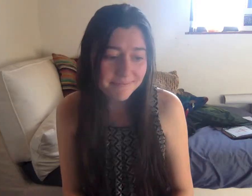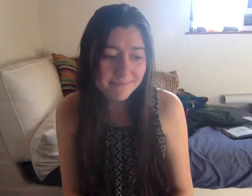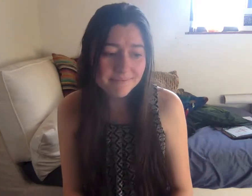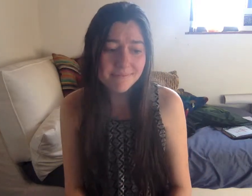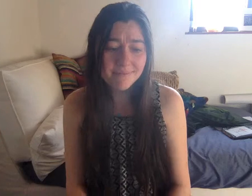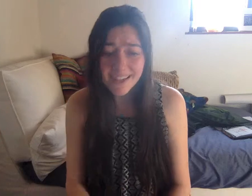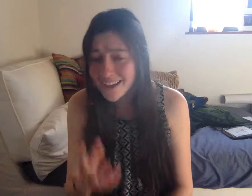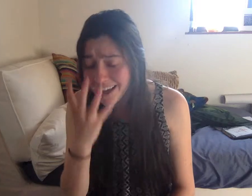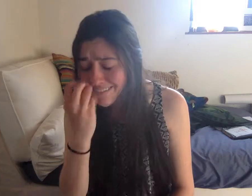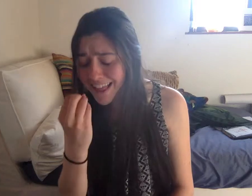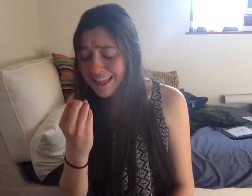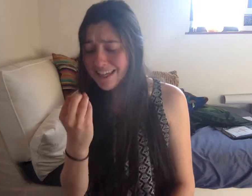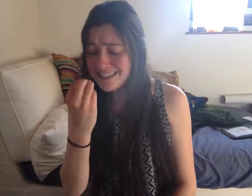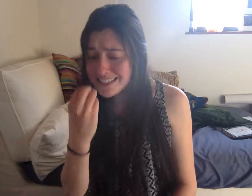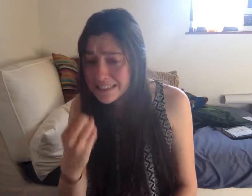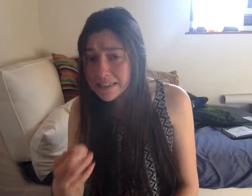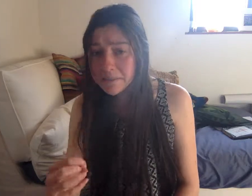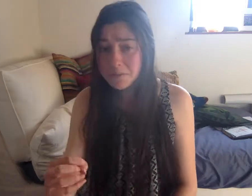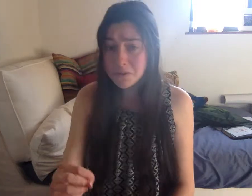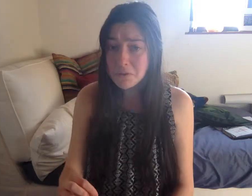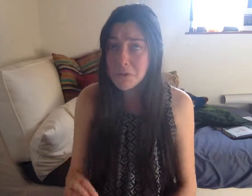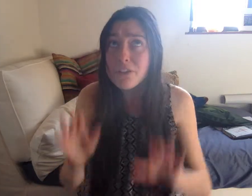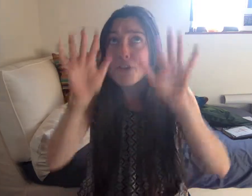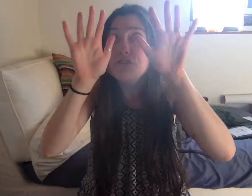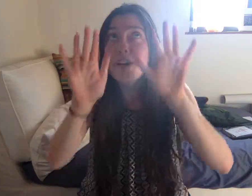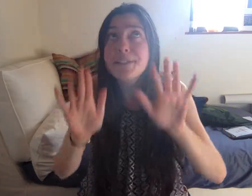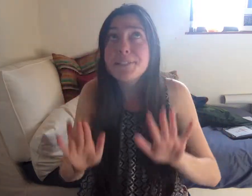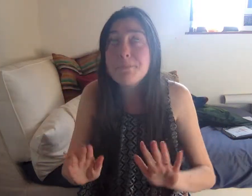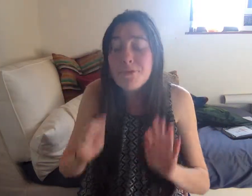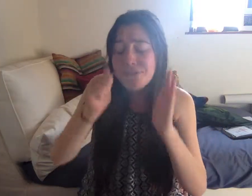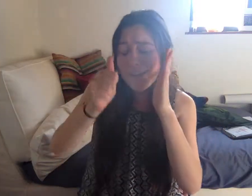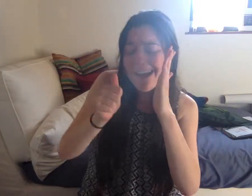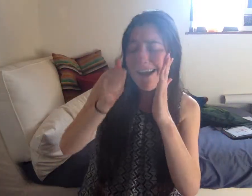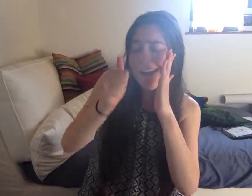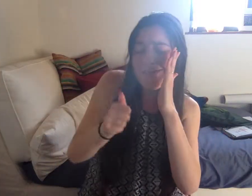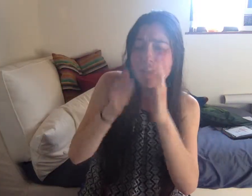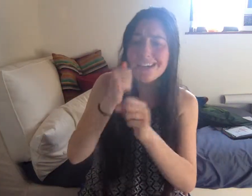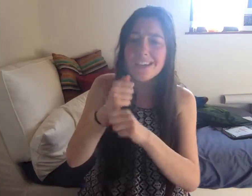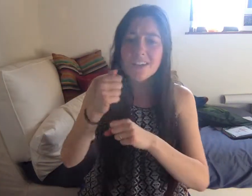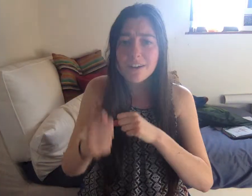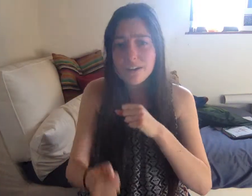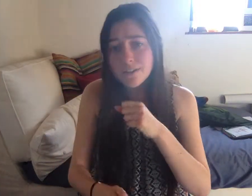I fell asleep to the greatest movie of the year.